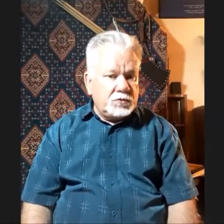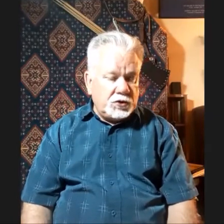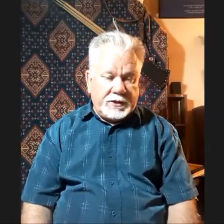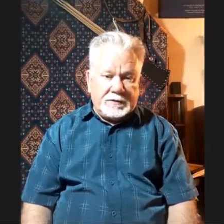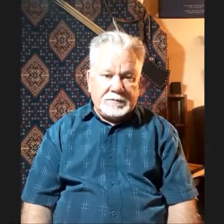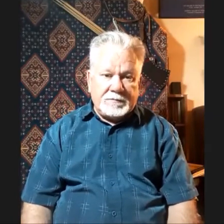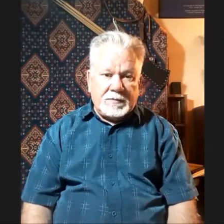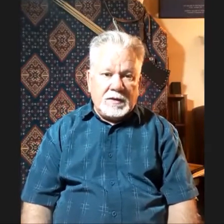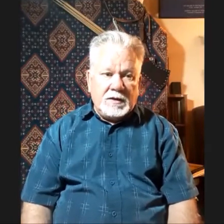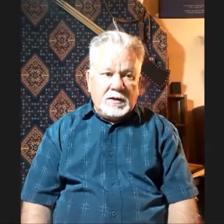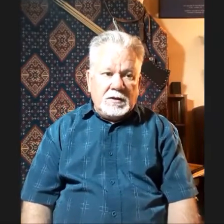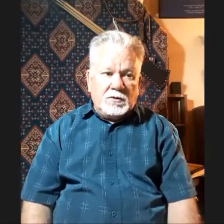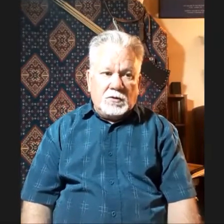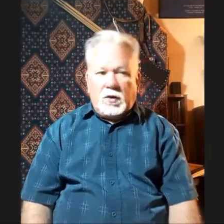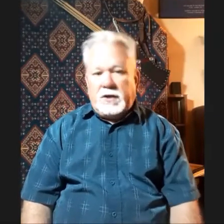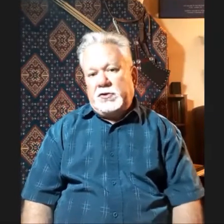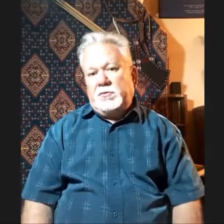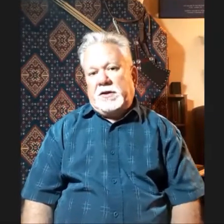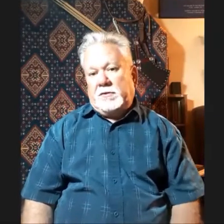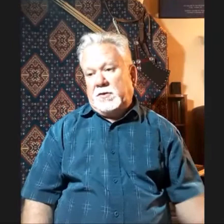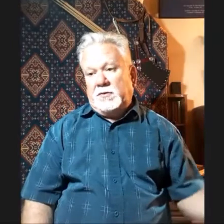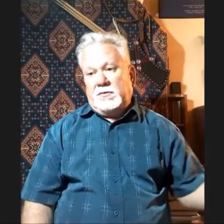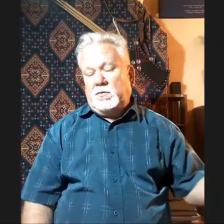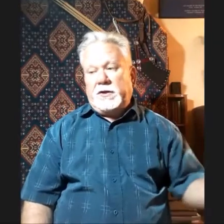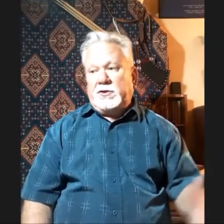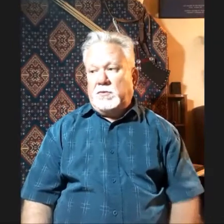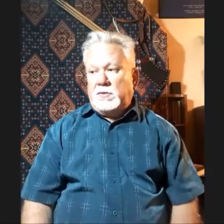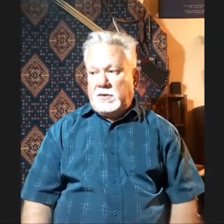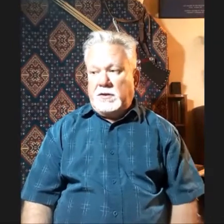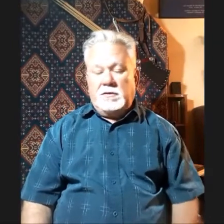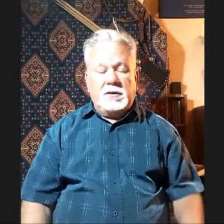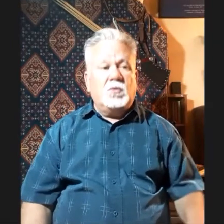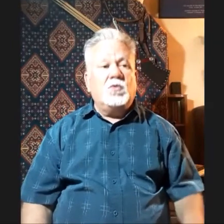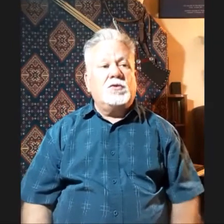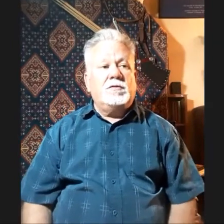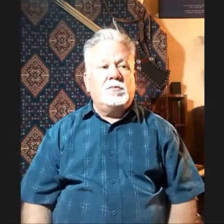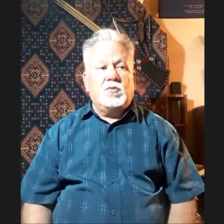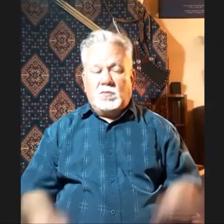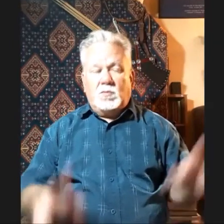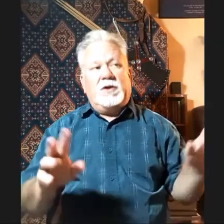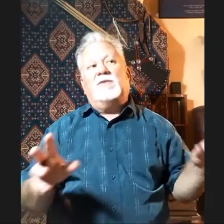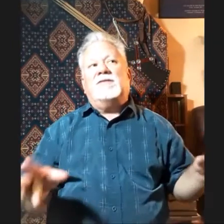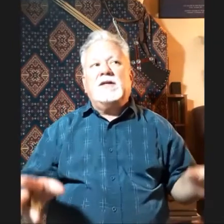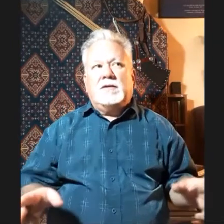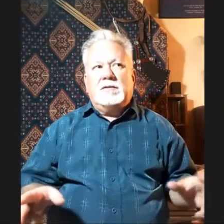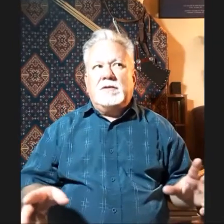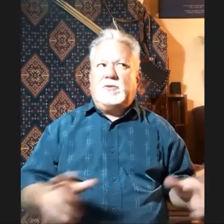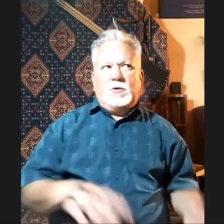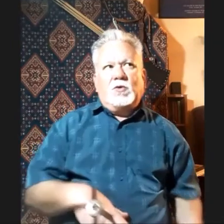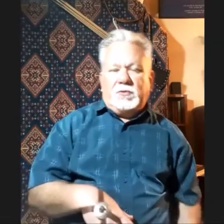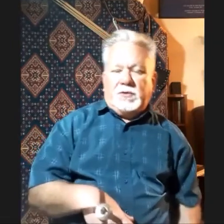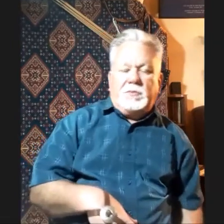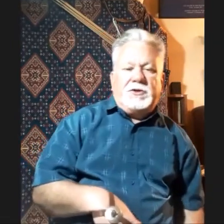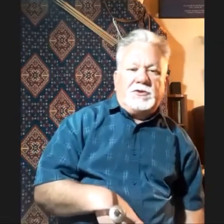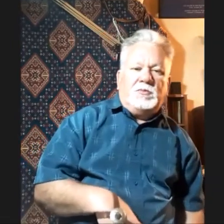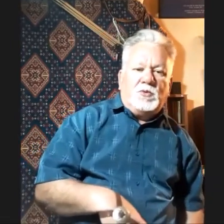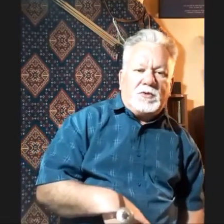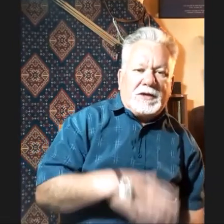China called the Wangju method, because Wangju was the author of the book. Well, he was the author of the original book that